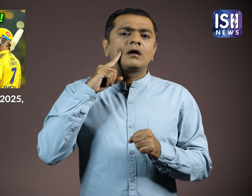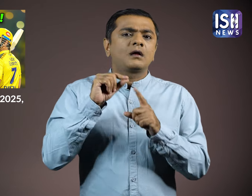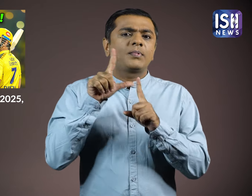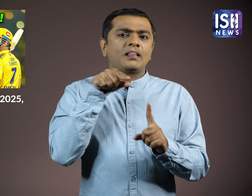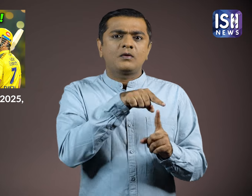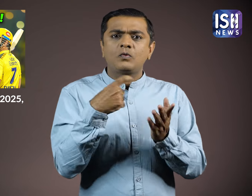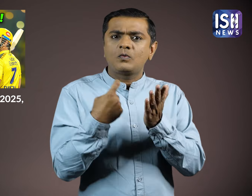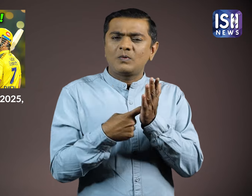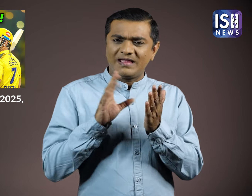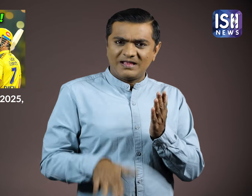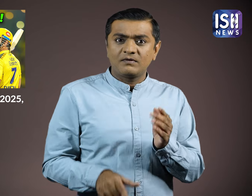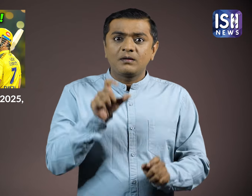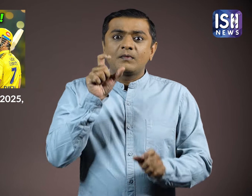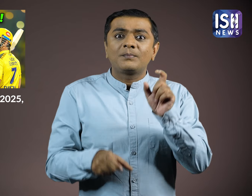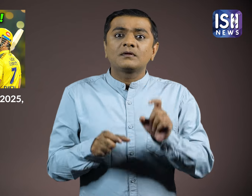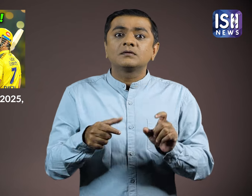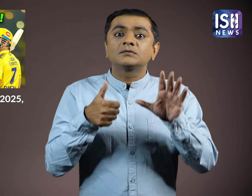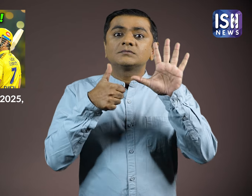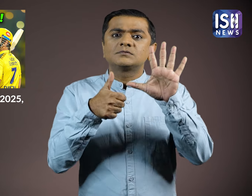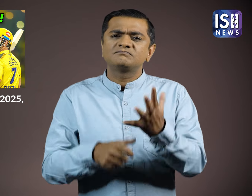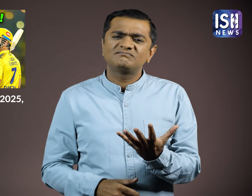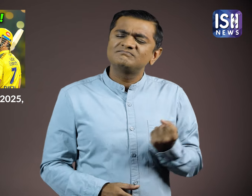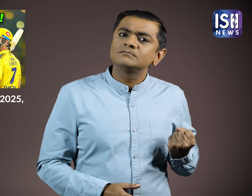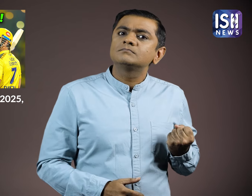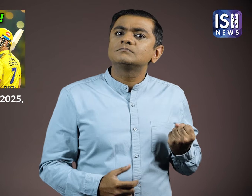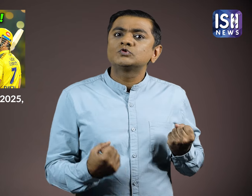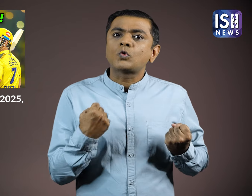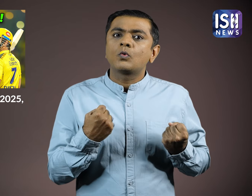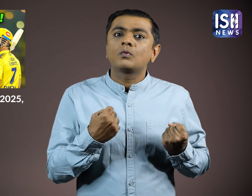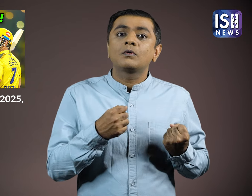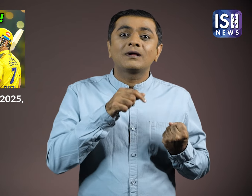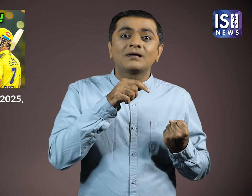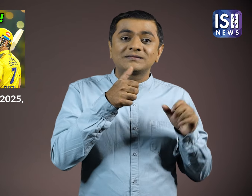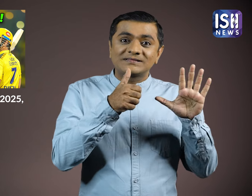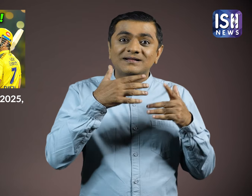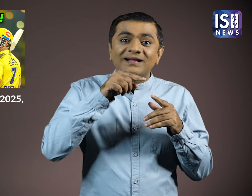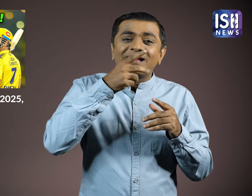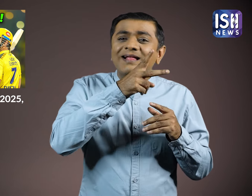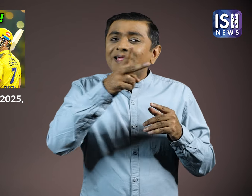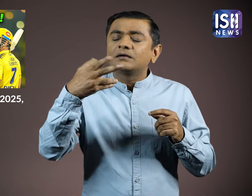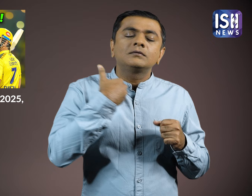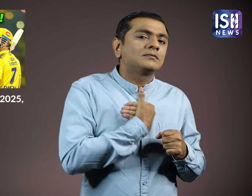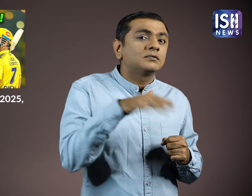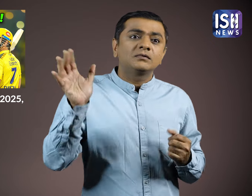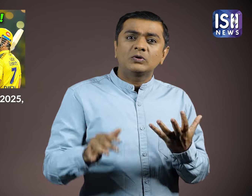According to IPL rules, six players can be retained by the team and the others would be auctioned.